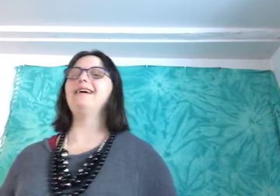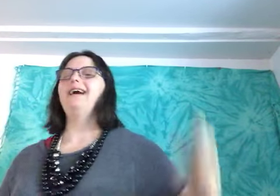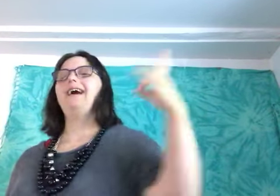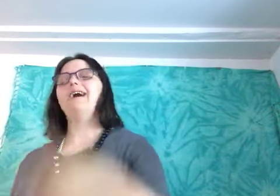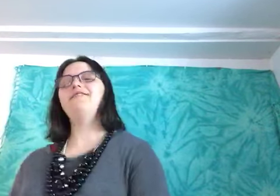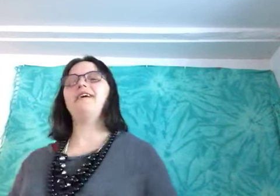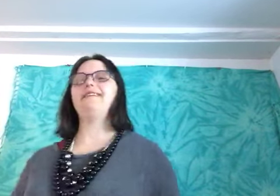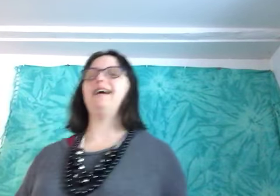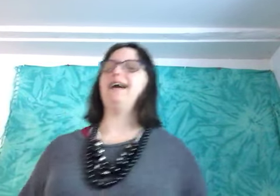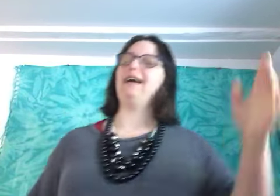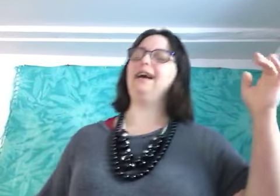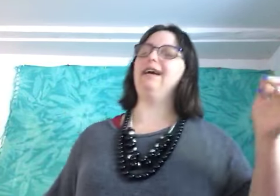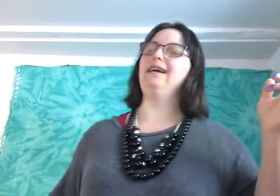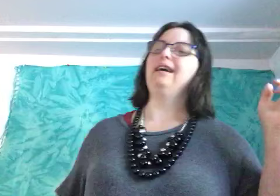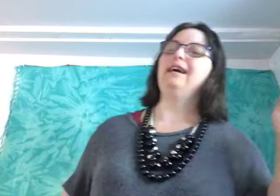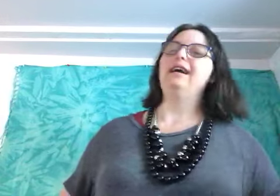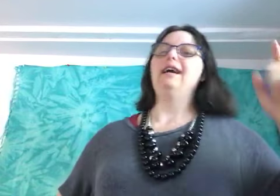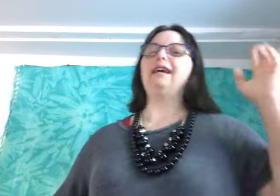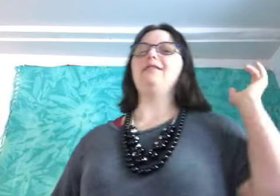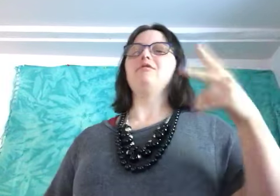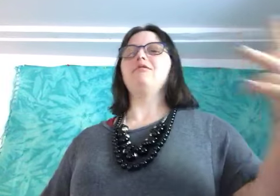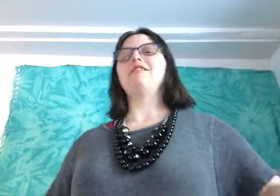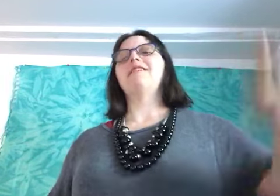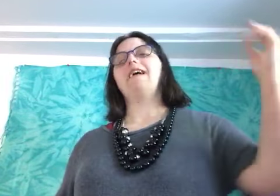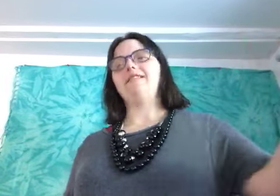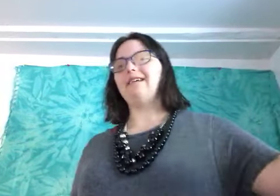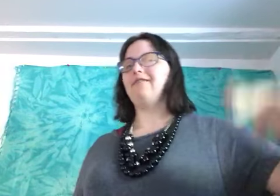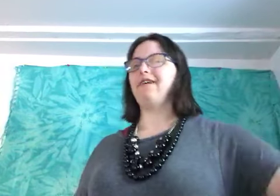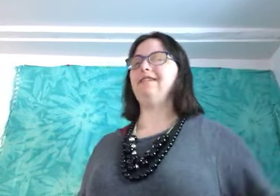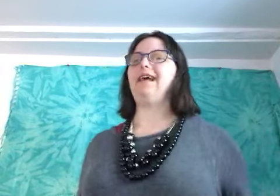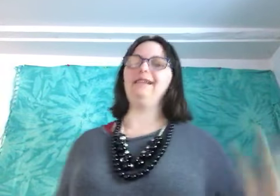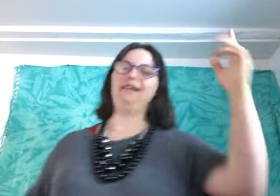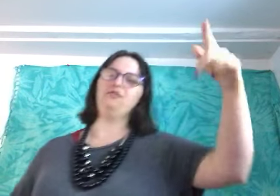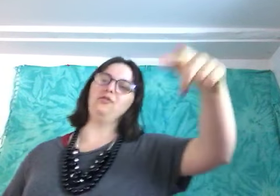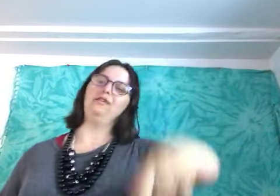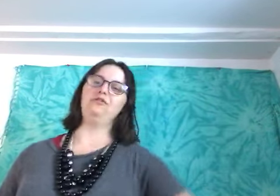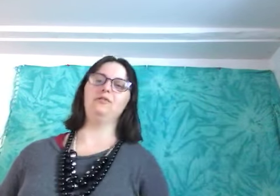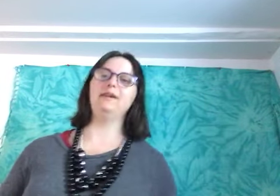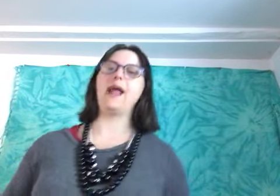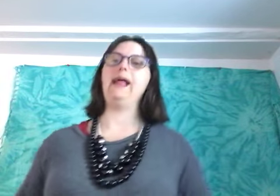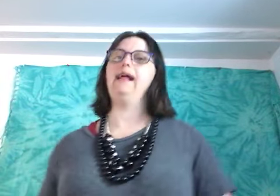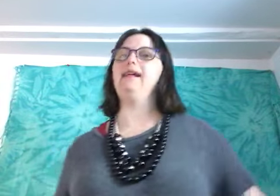have fun uh yeah don't stress just have fun and enjoy youtube and